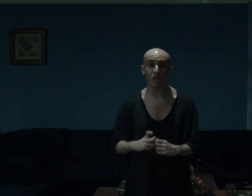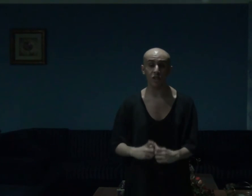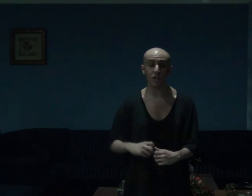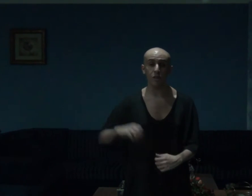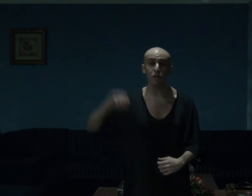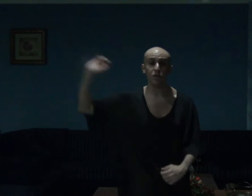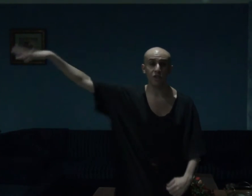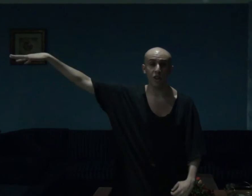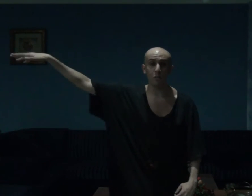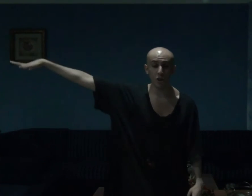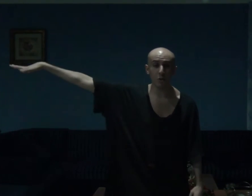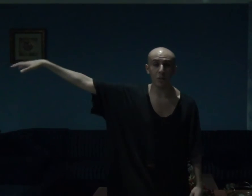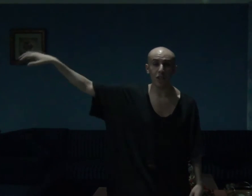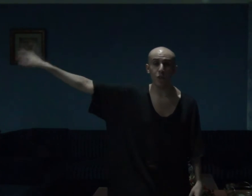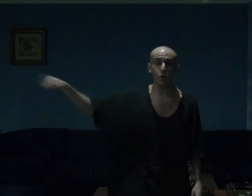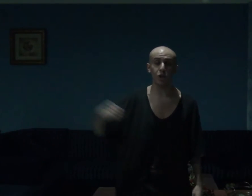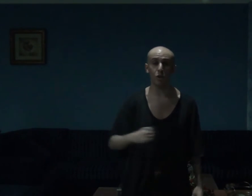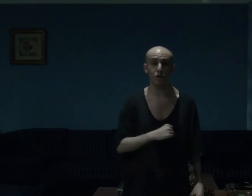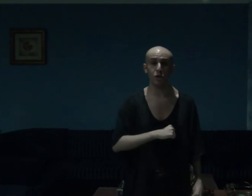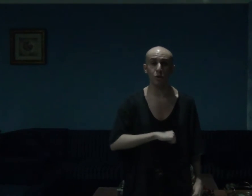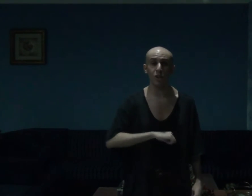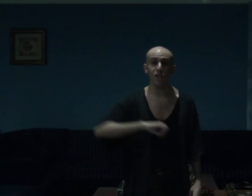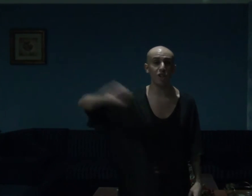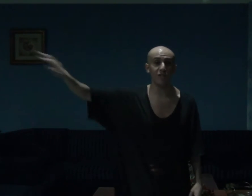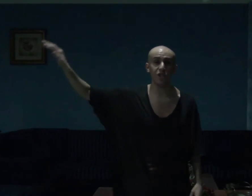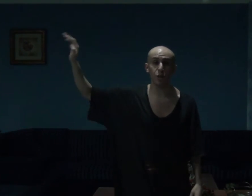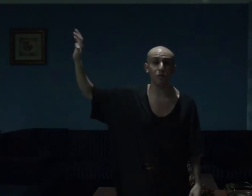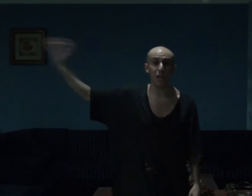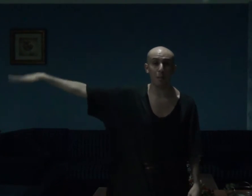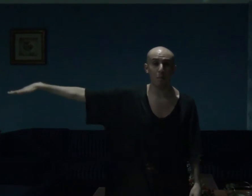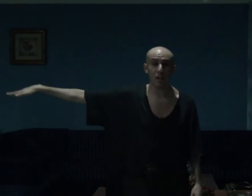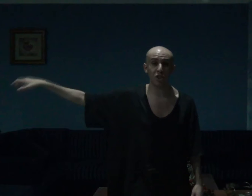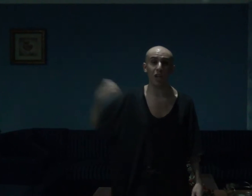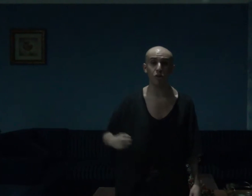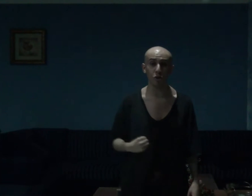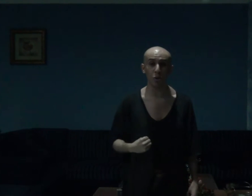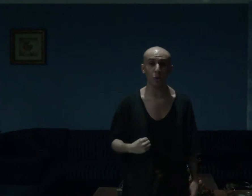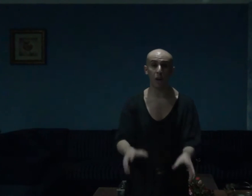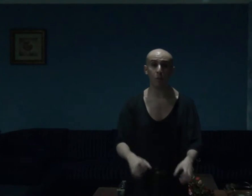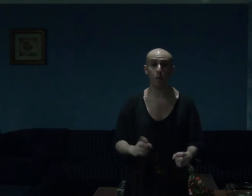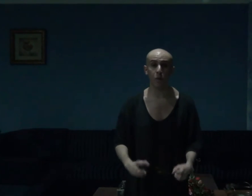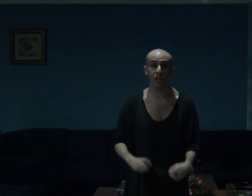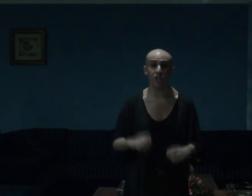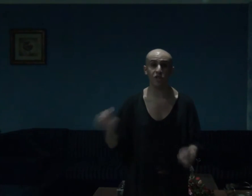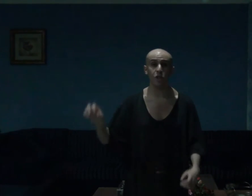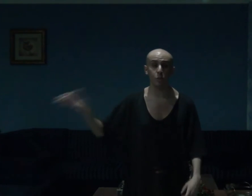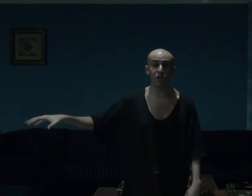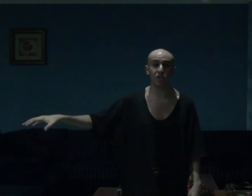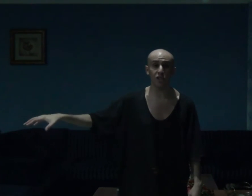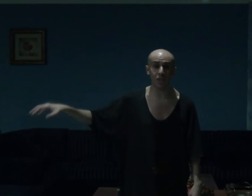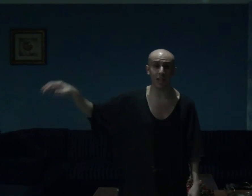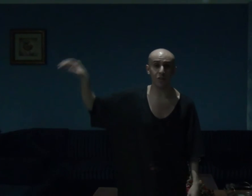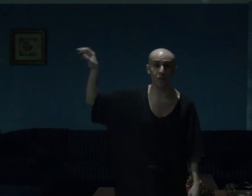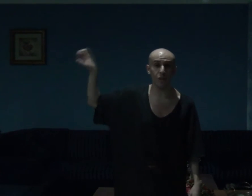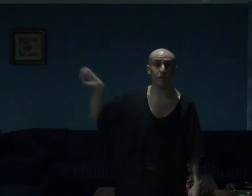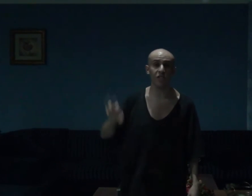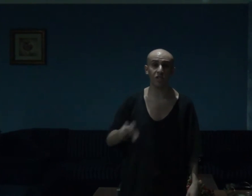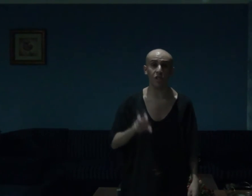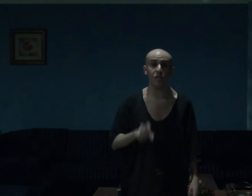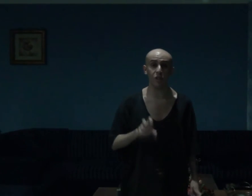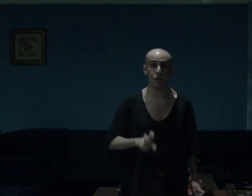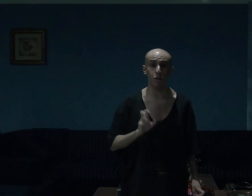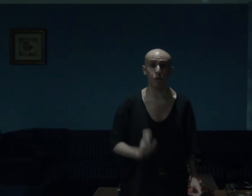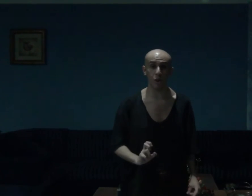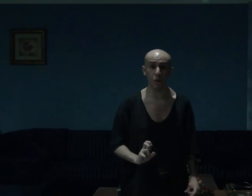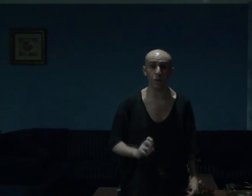a tv series from germany which yours truly loves so damn much i do barbarian is the original title of